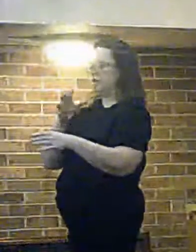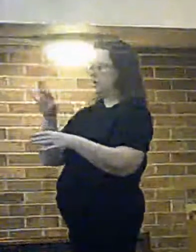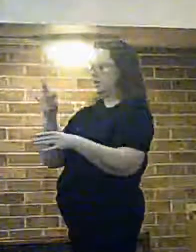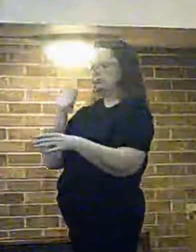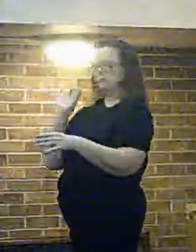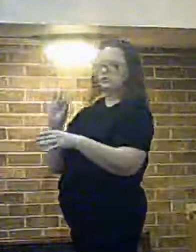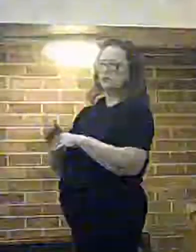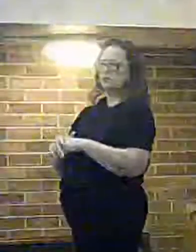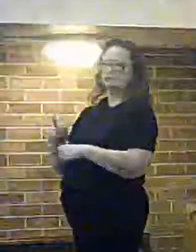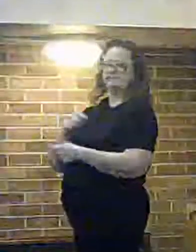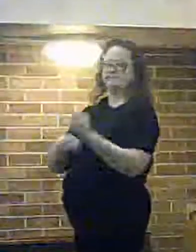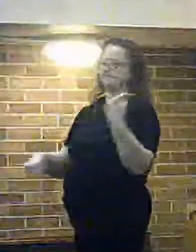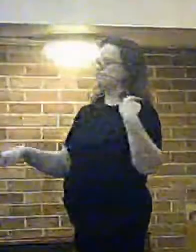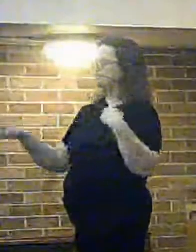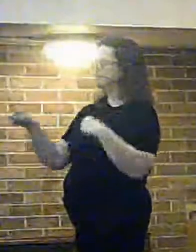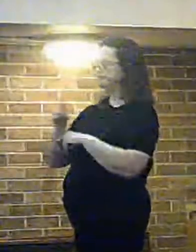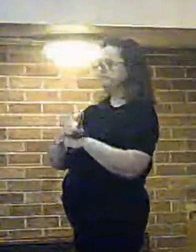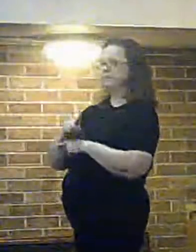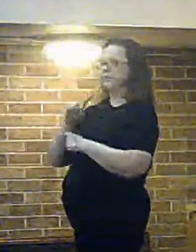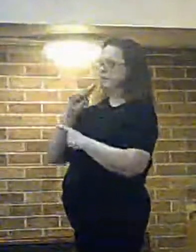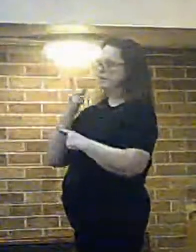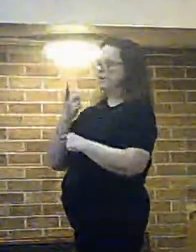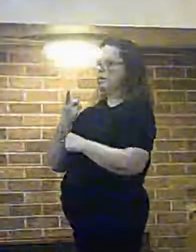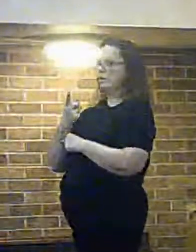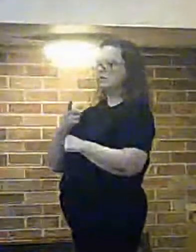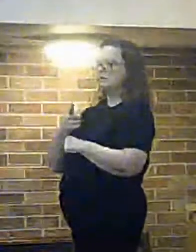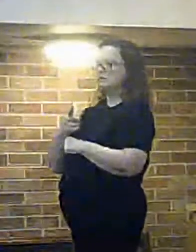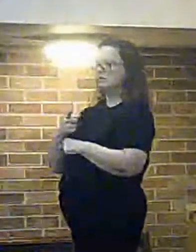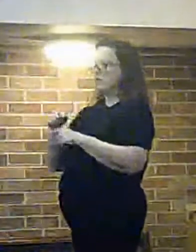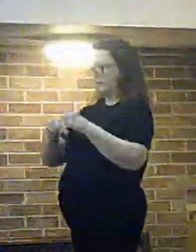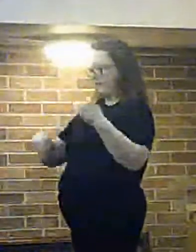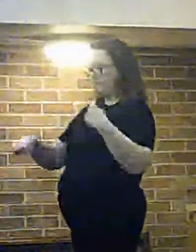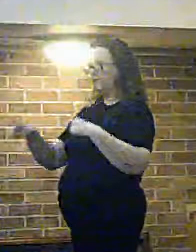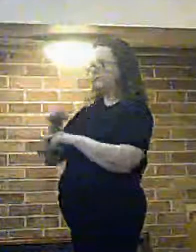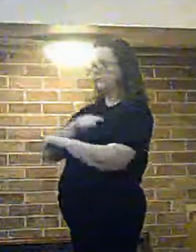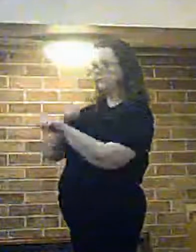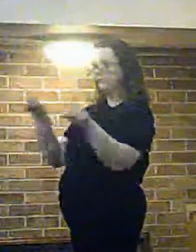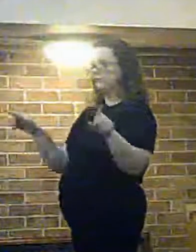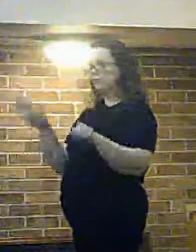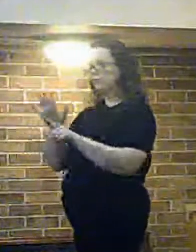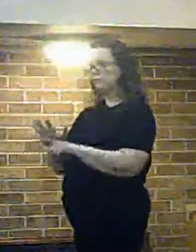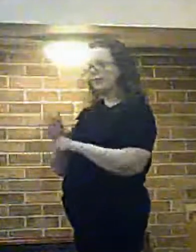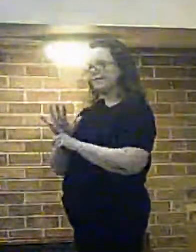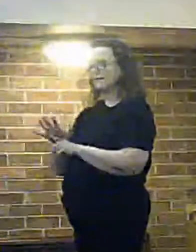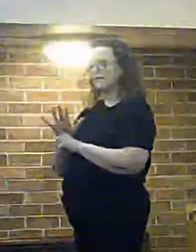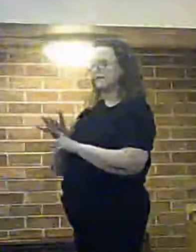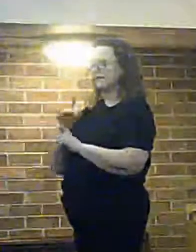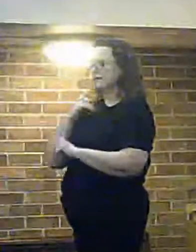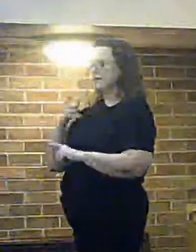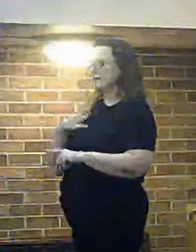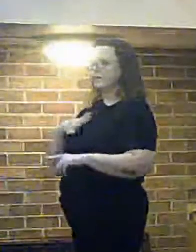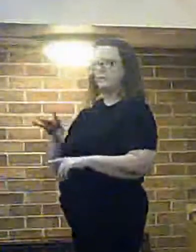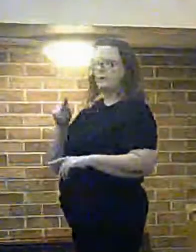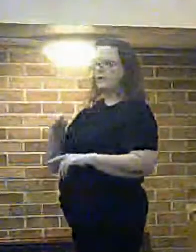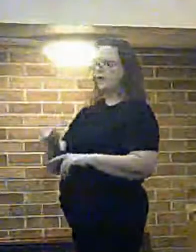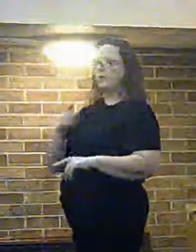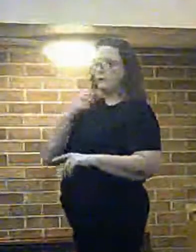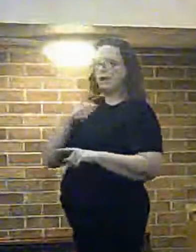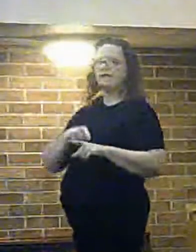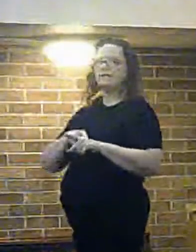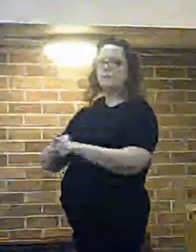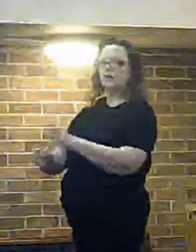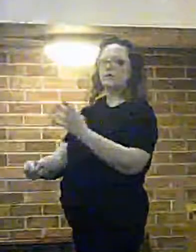we cannot discount that. The minute that it is discounted, then we can pursue the other options.